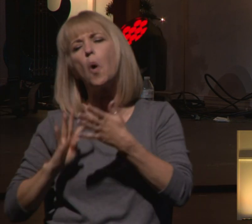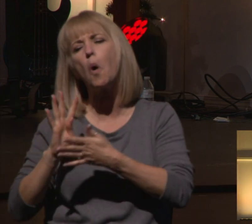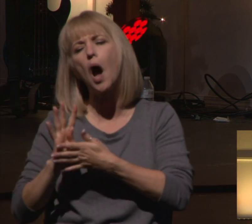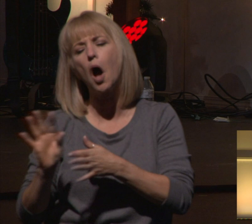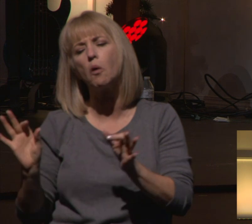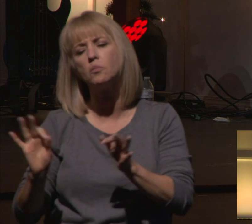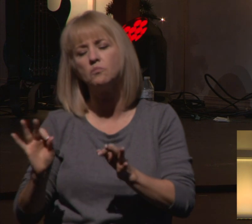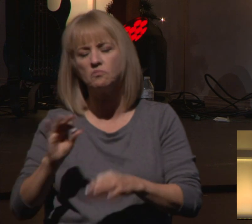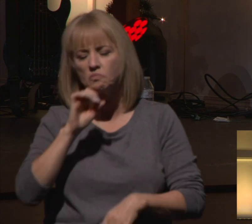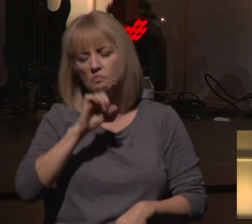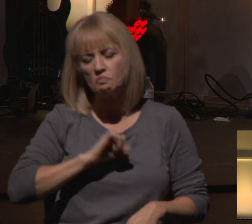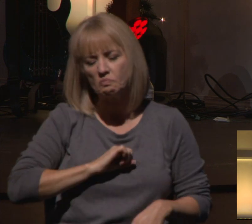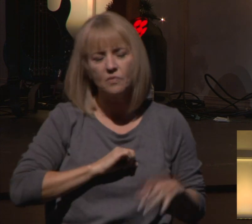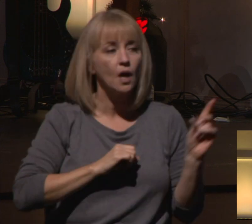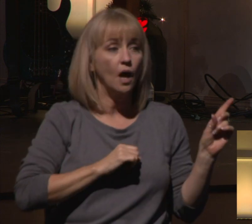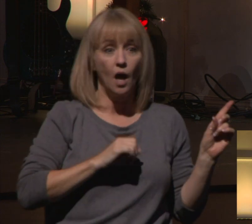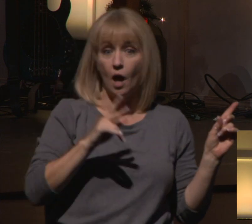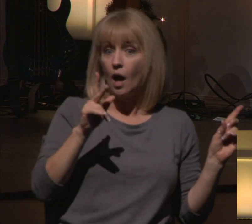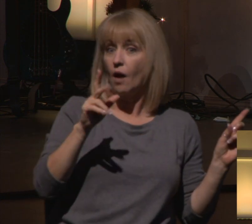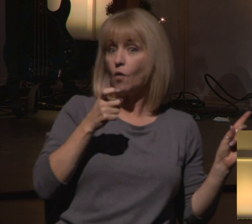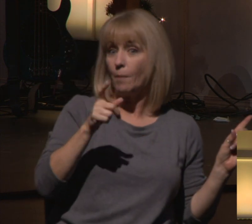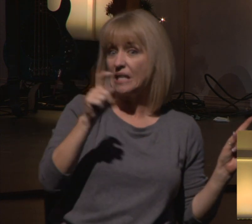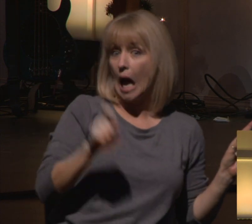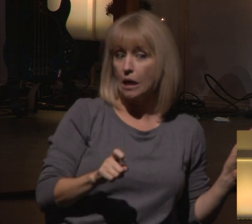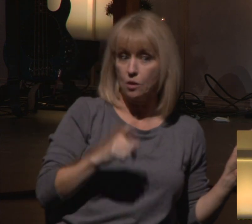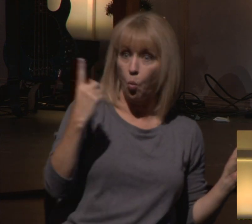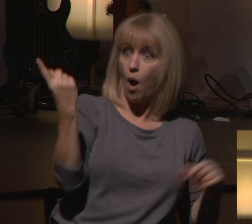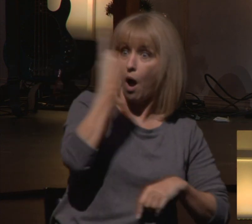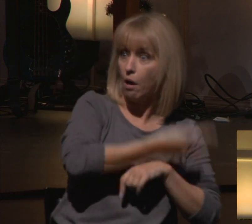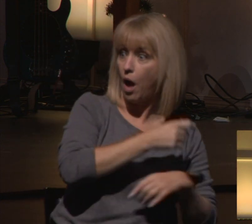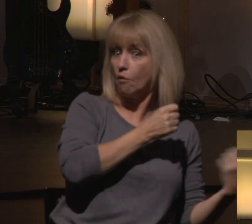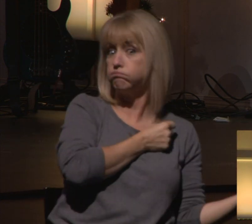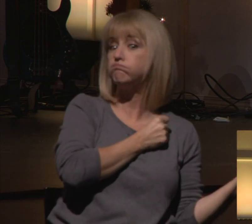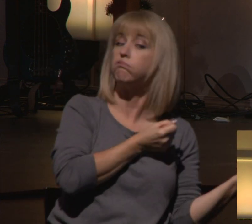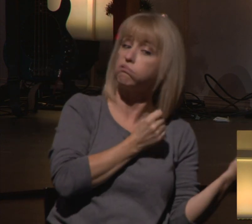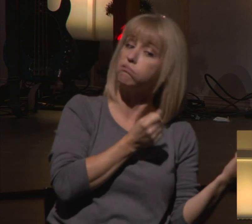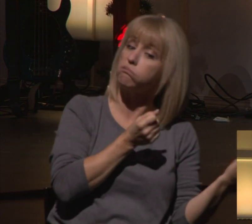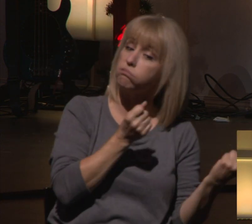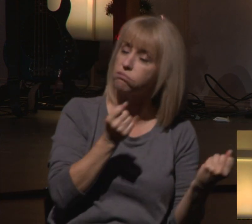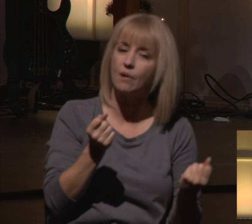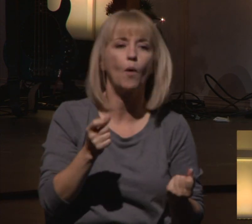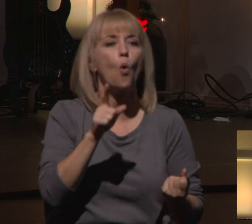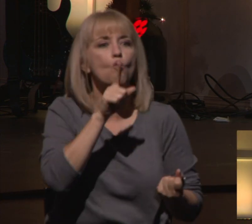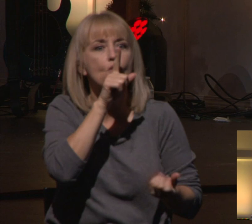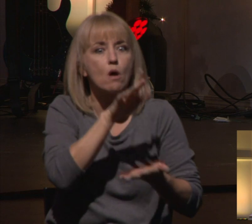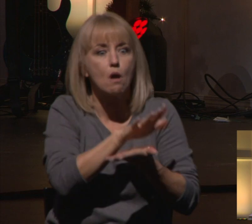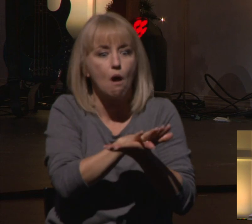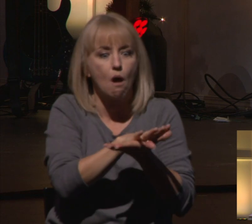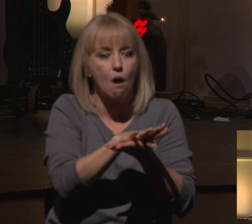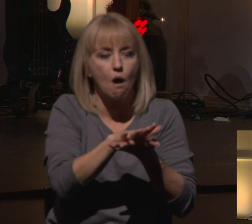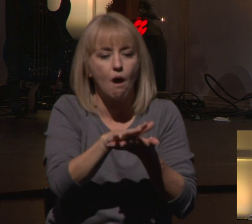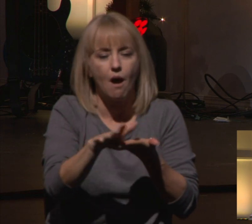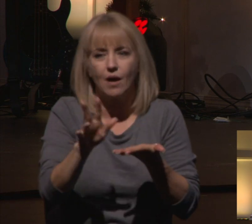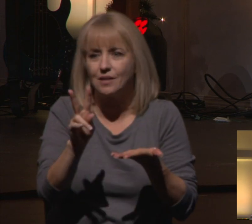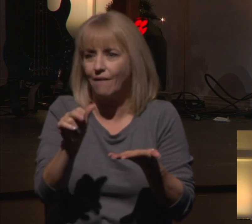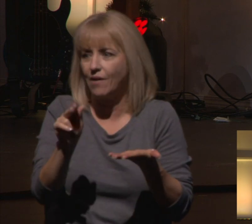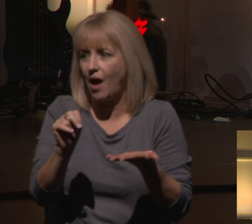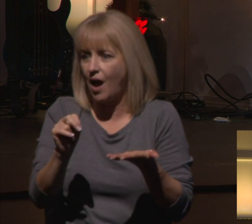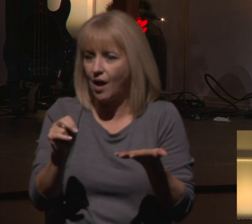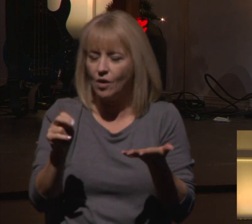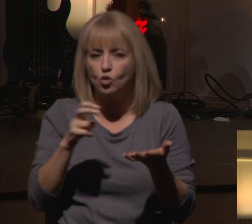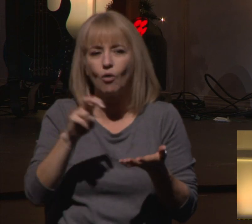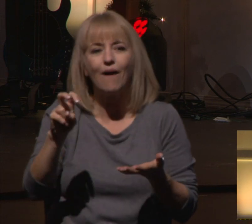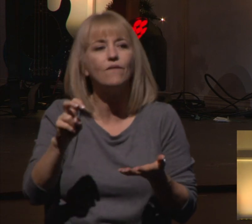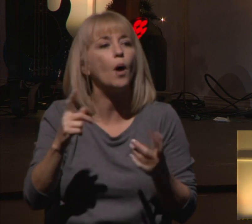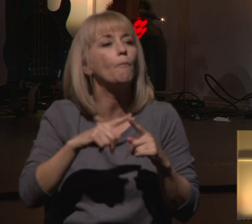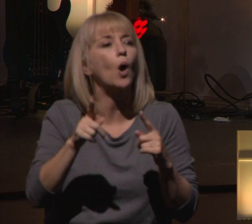Corpus Christi, Texas, it was about a whole day drive. So my parents got this really nice van so that we could travel in style, more so that we can